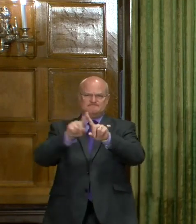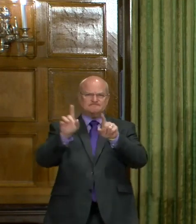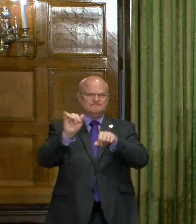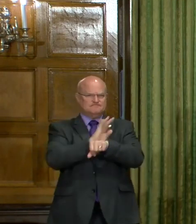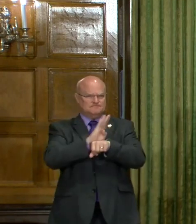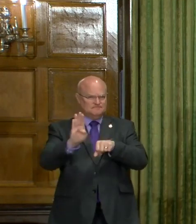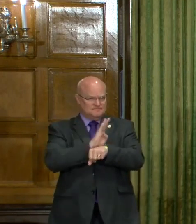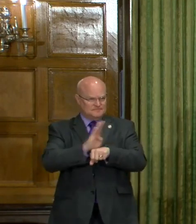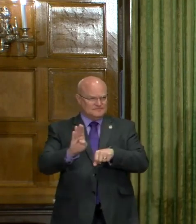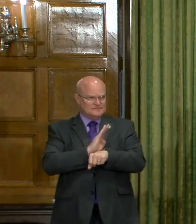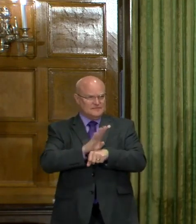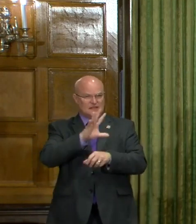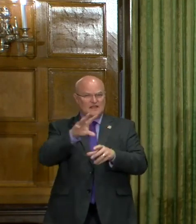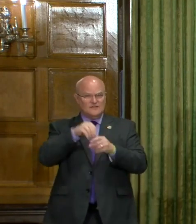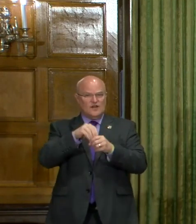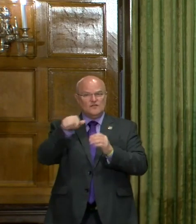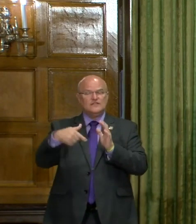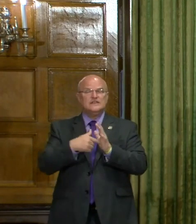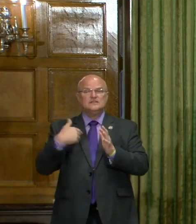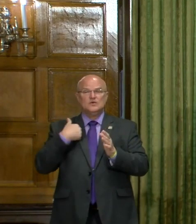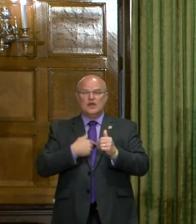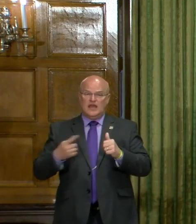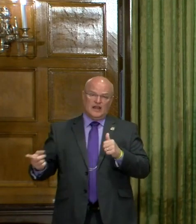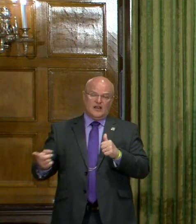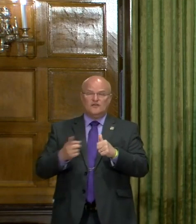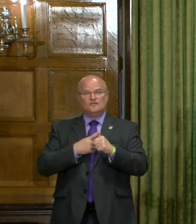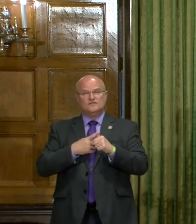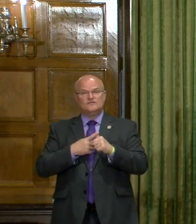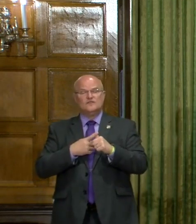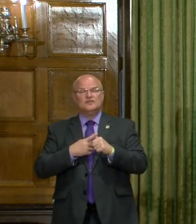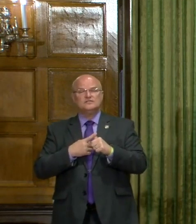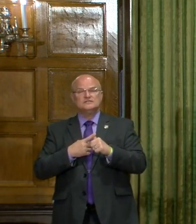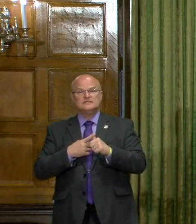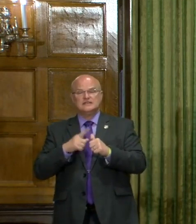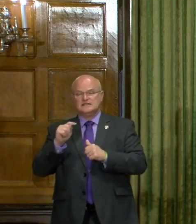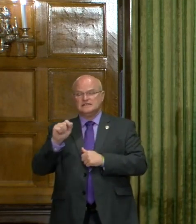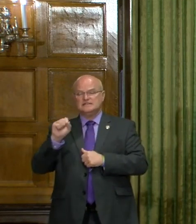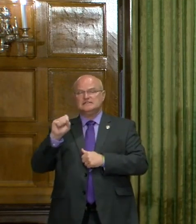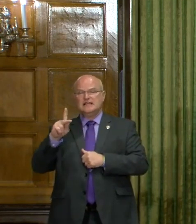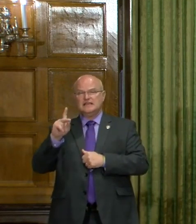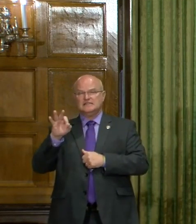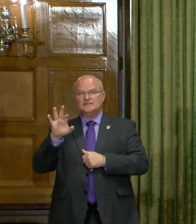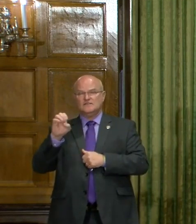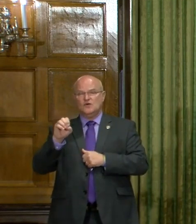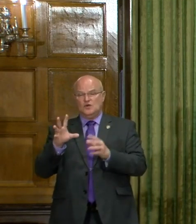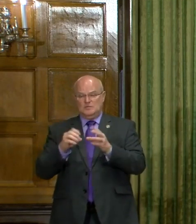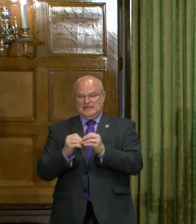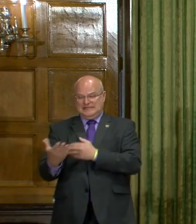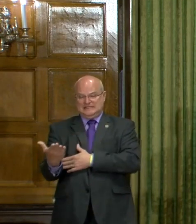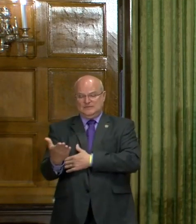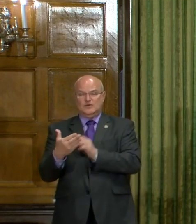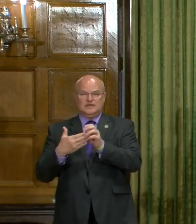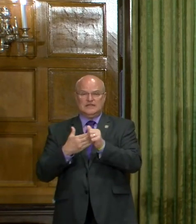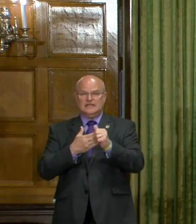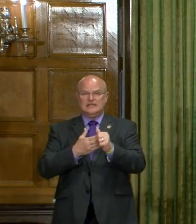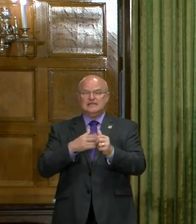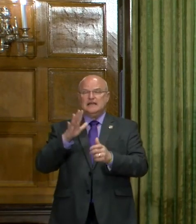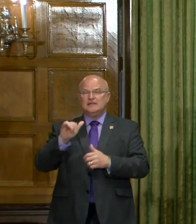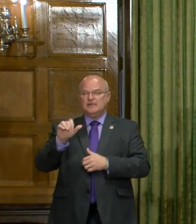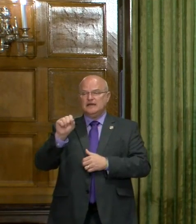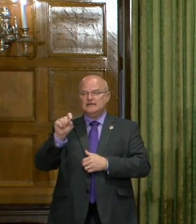different industries involved in this. We had our first task force meeting today, led by